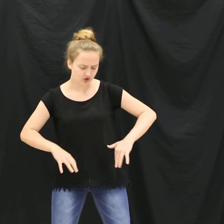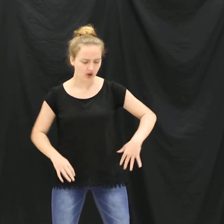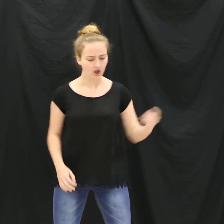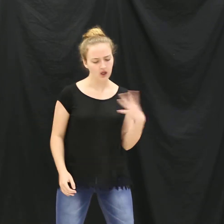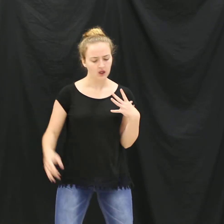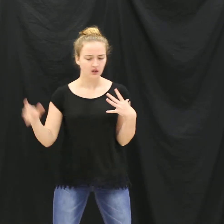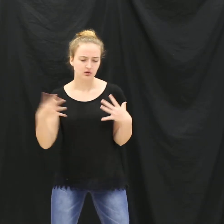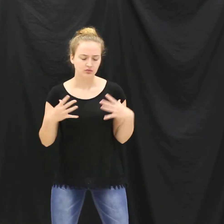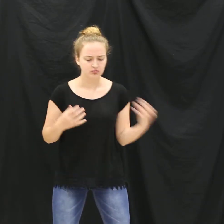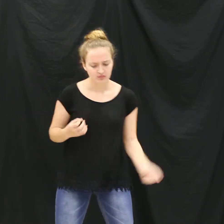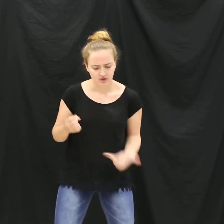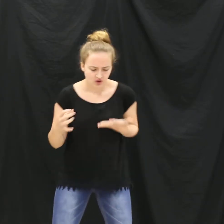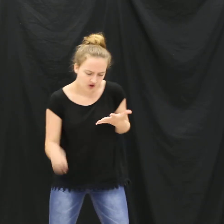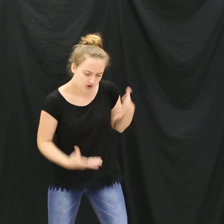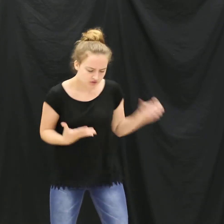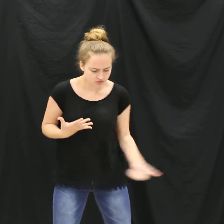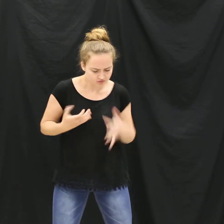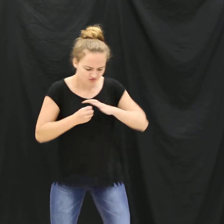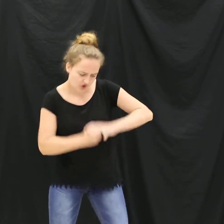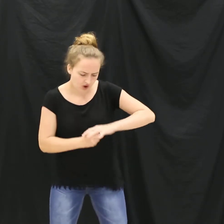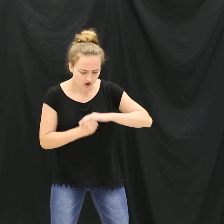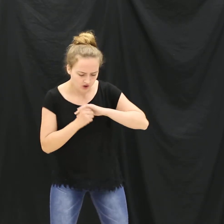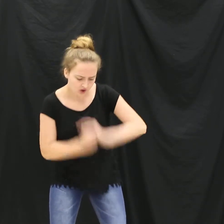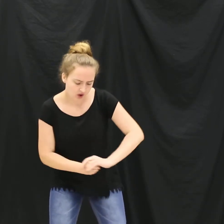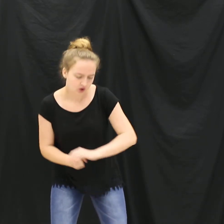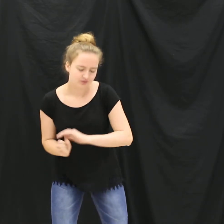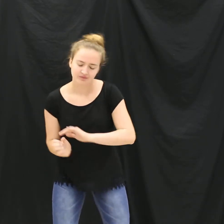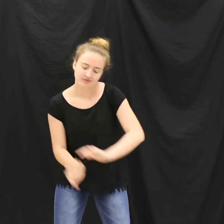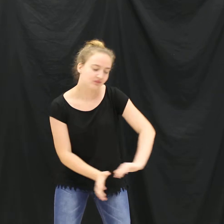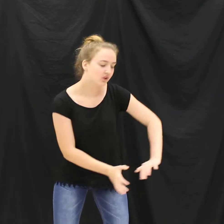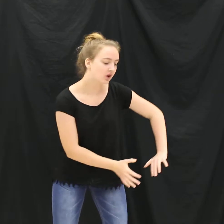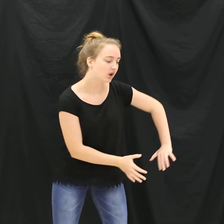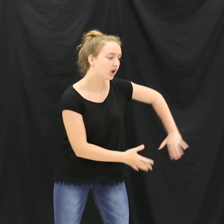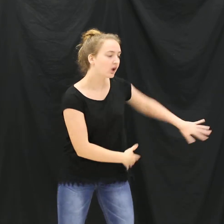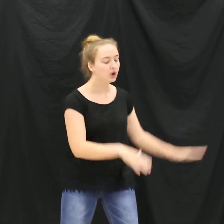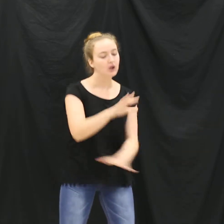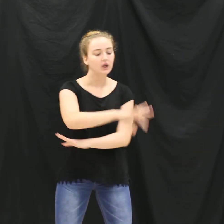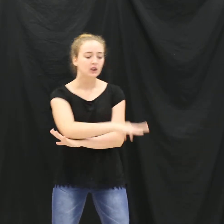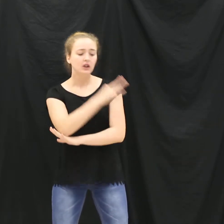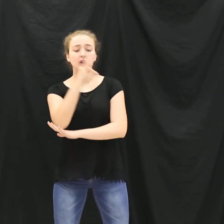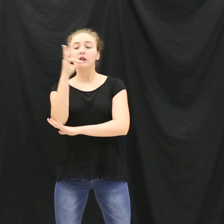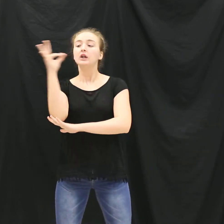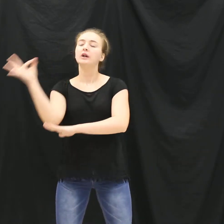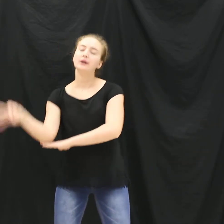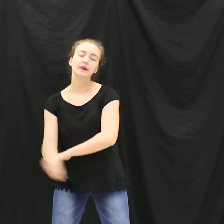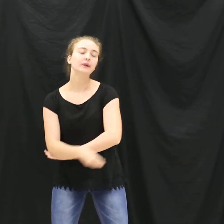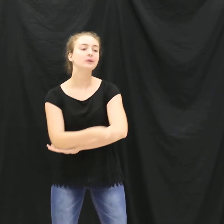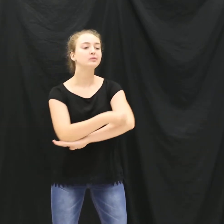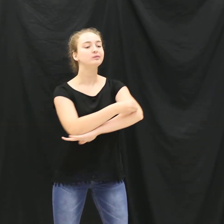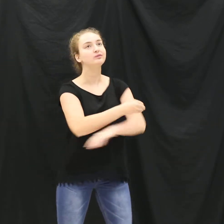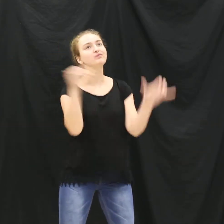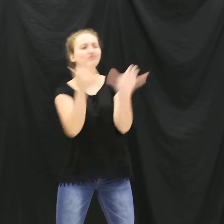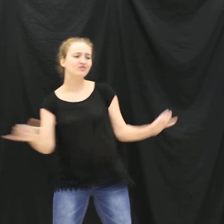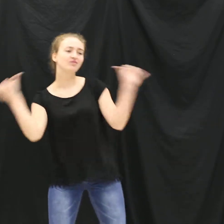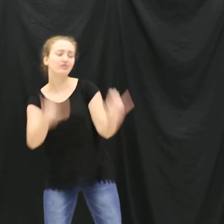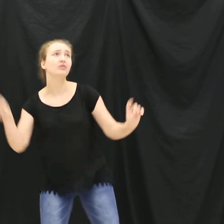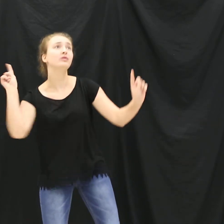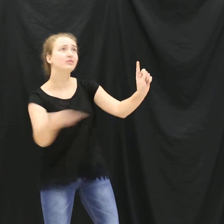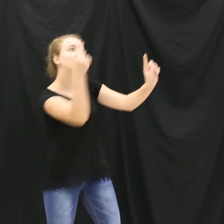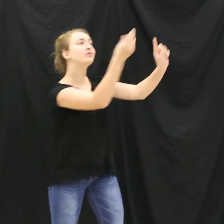I hate that song I always feel like you're talking to me When you can talk to me Another day, another dawn Another kitchen, nice